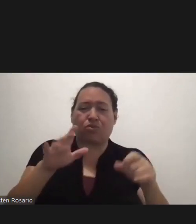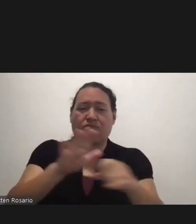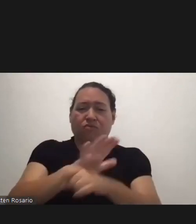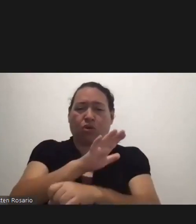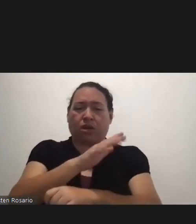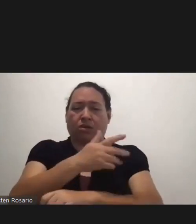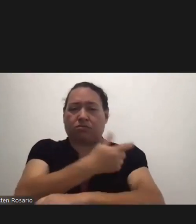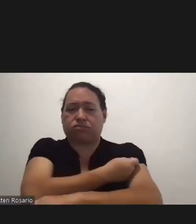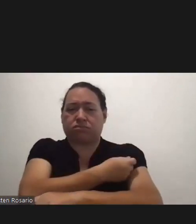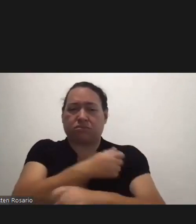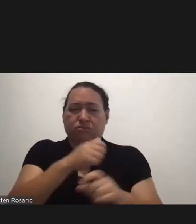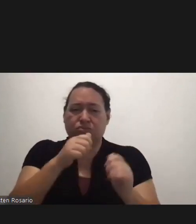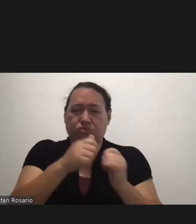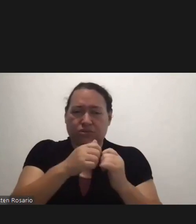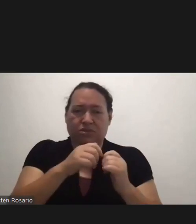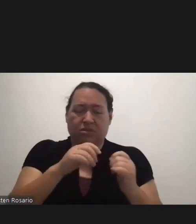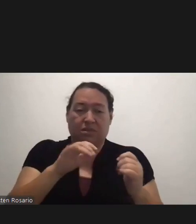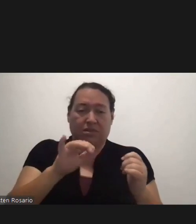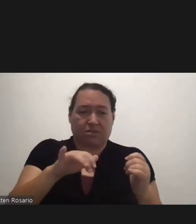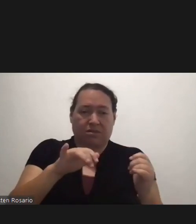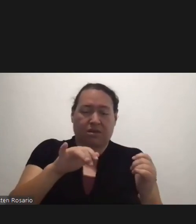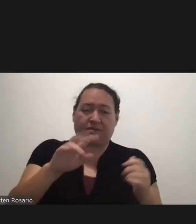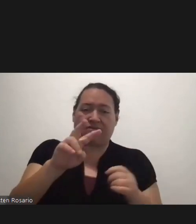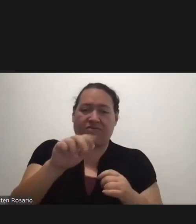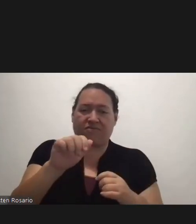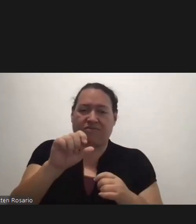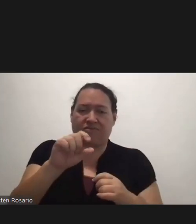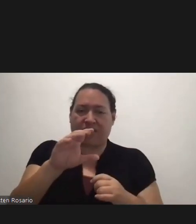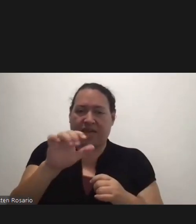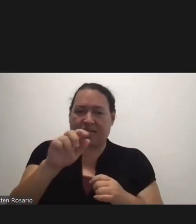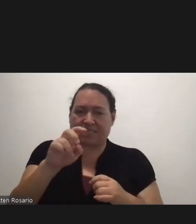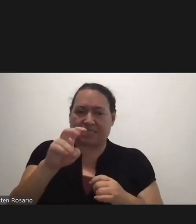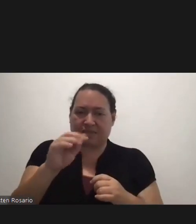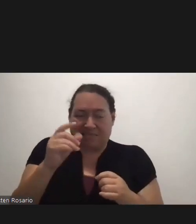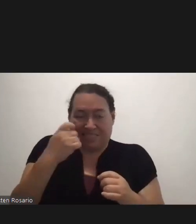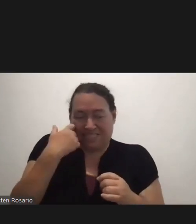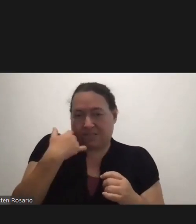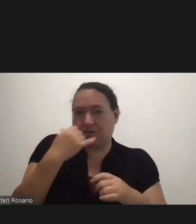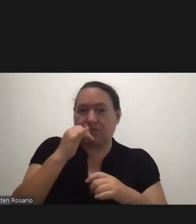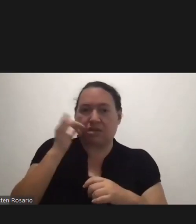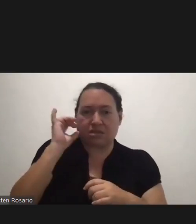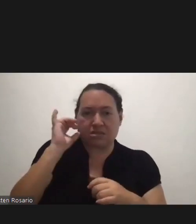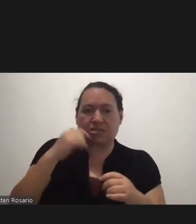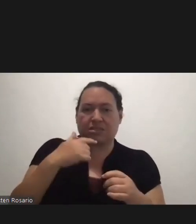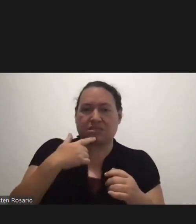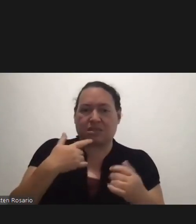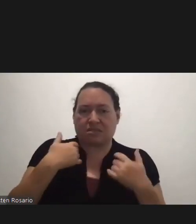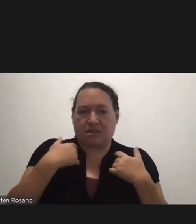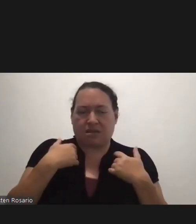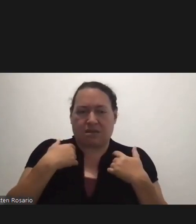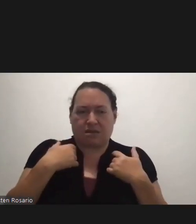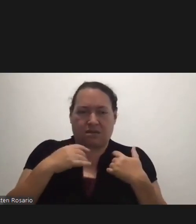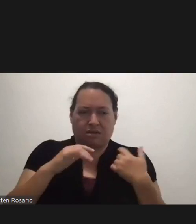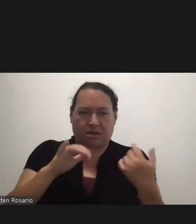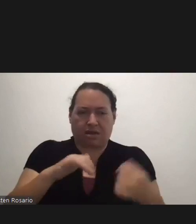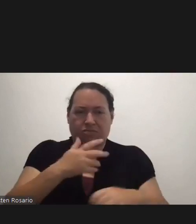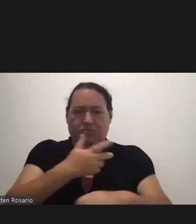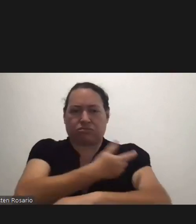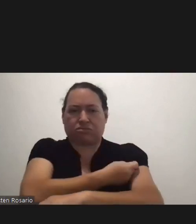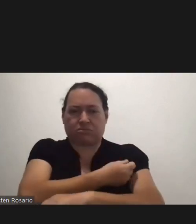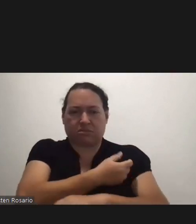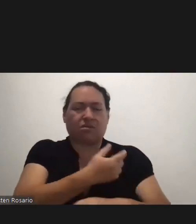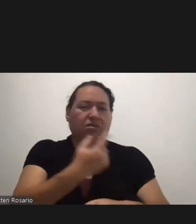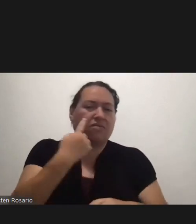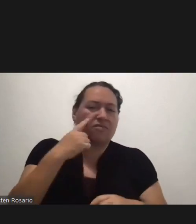COVID-19 vaccine Just yesterday, the CDC expanded COVID-19 vaccine eligibility To